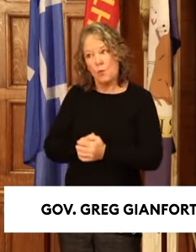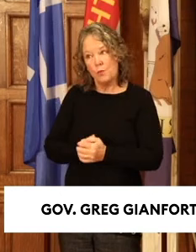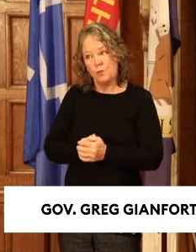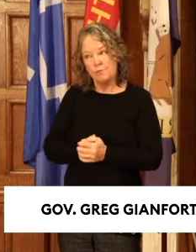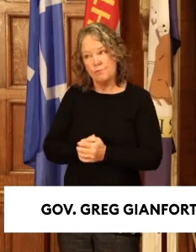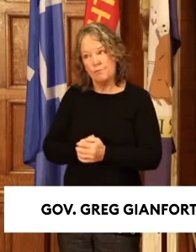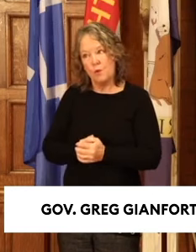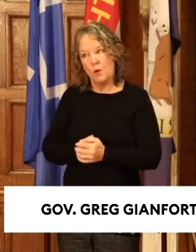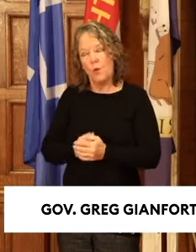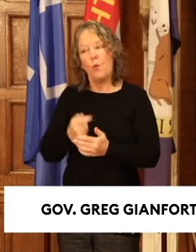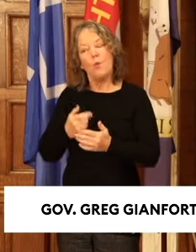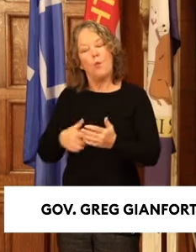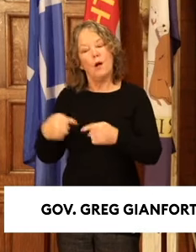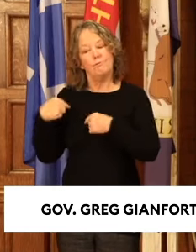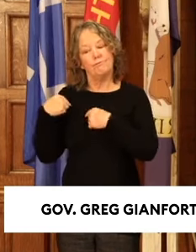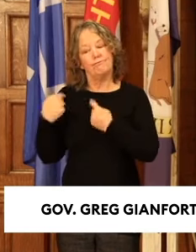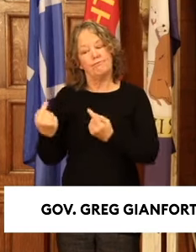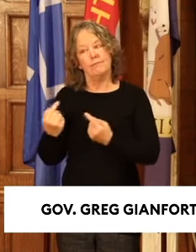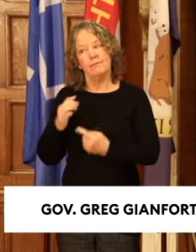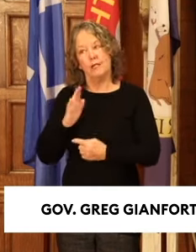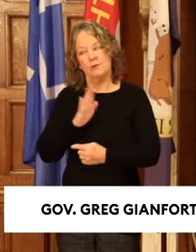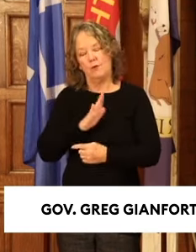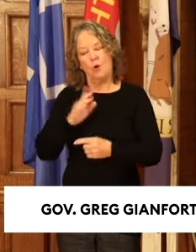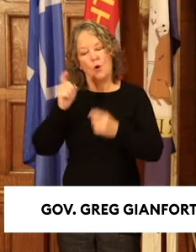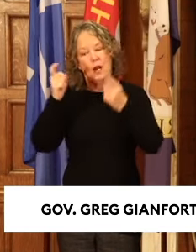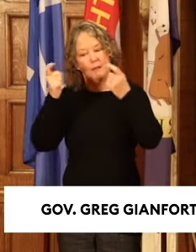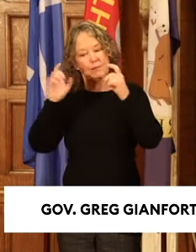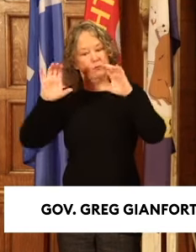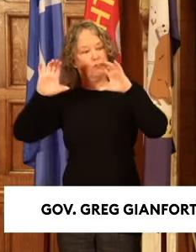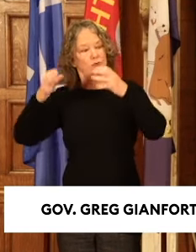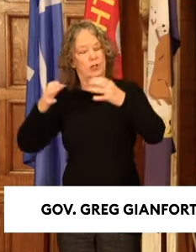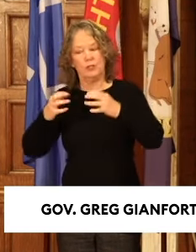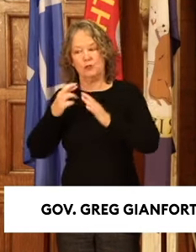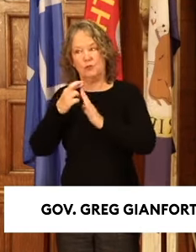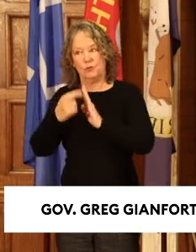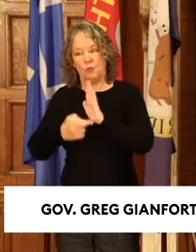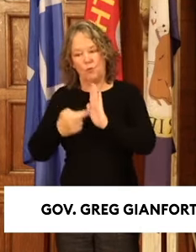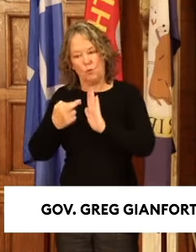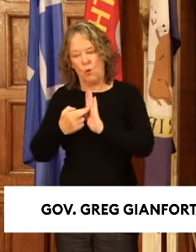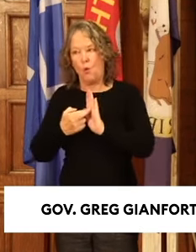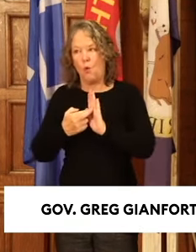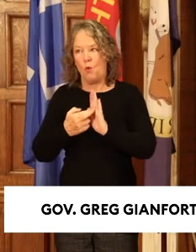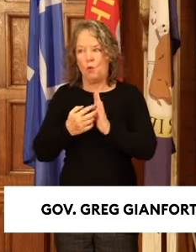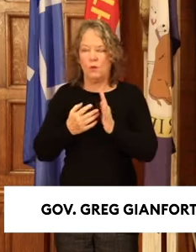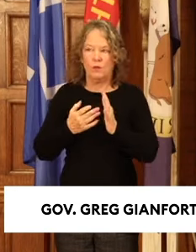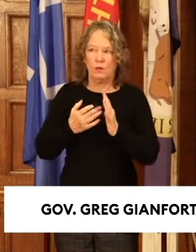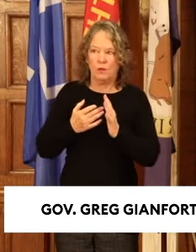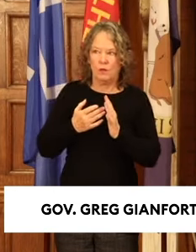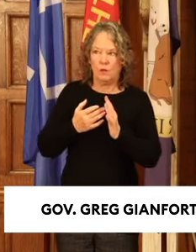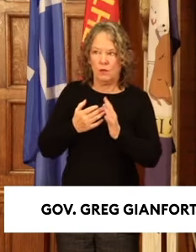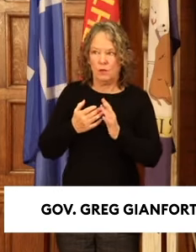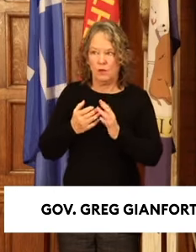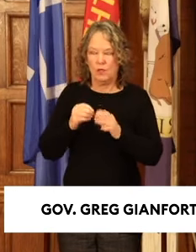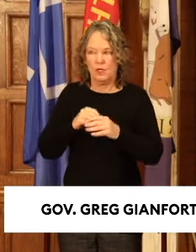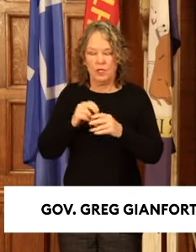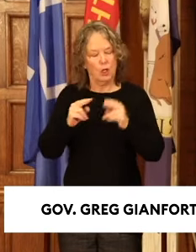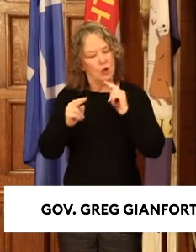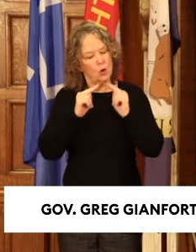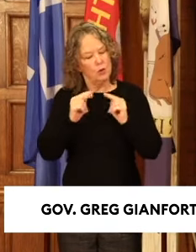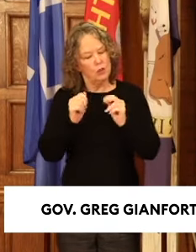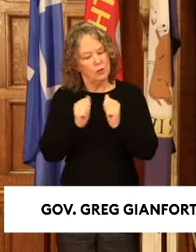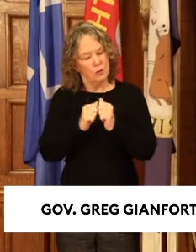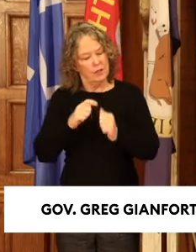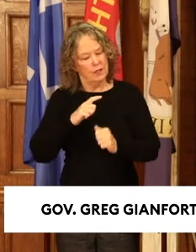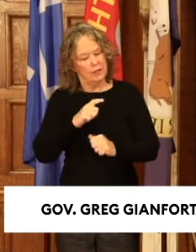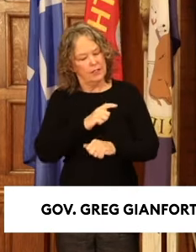I guess, has been your administration's role, whether through Budget Director Ausman's or others, in negotiations with the